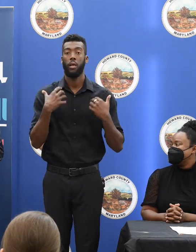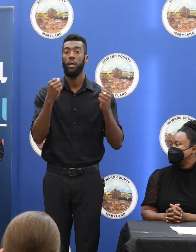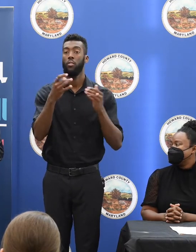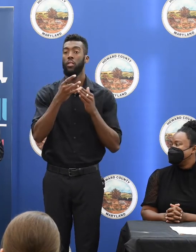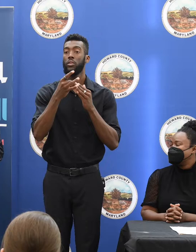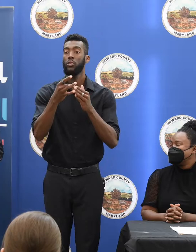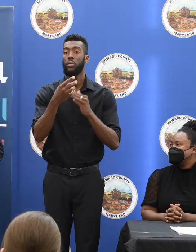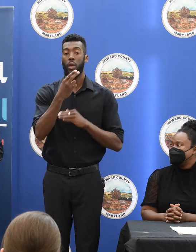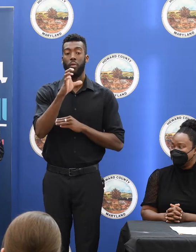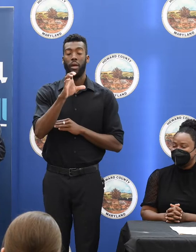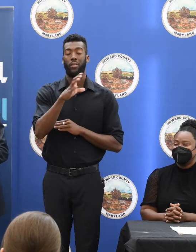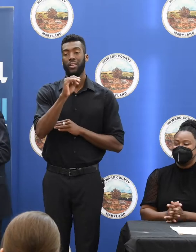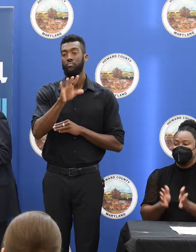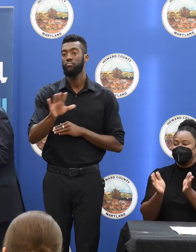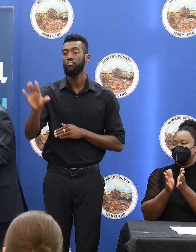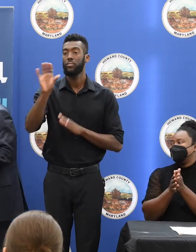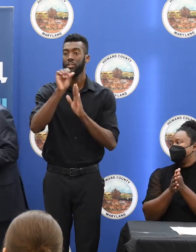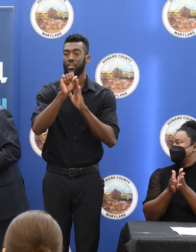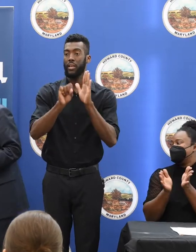County and across the state.